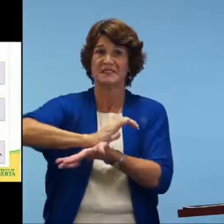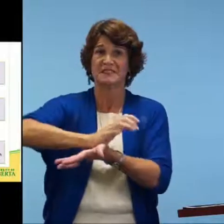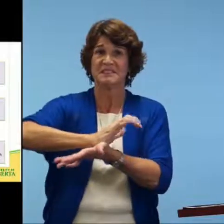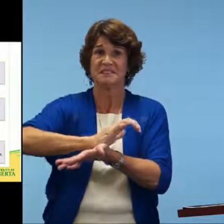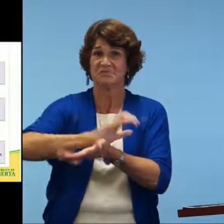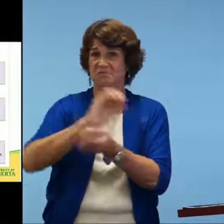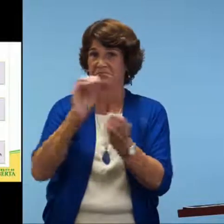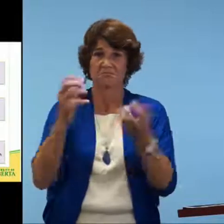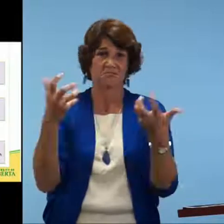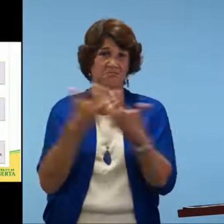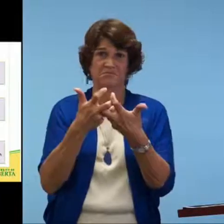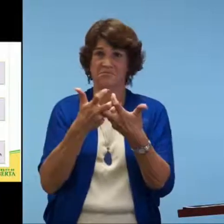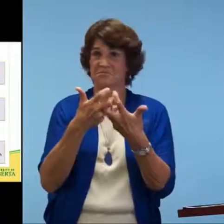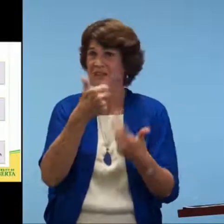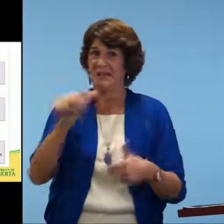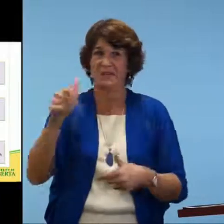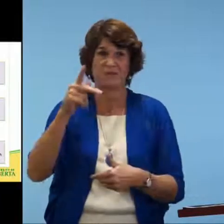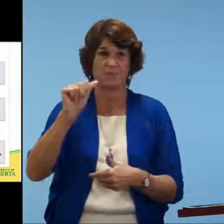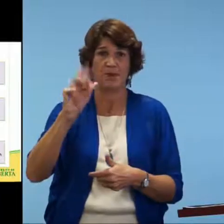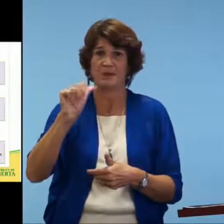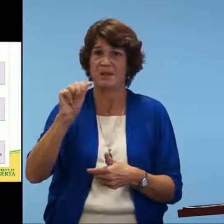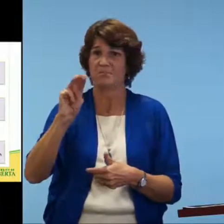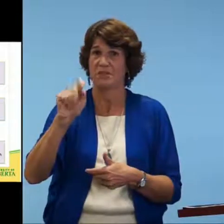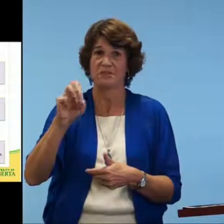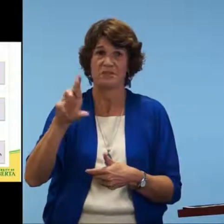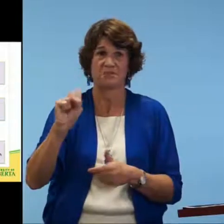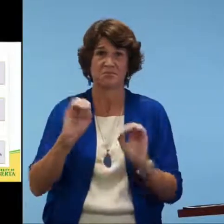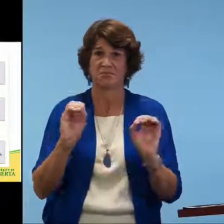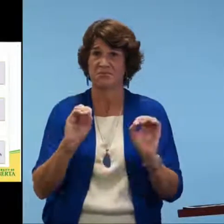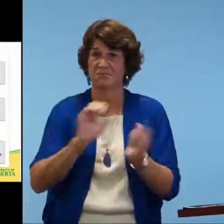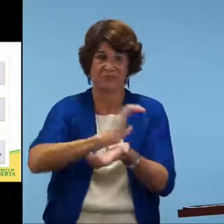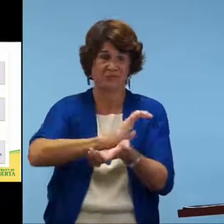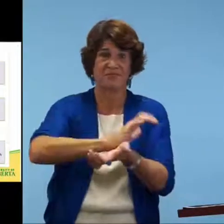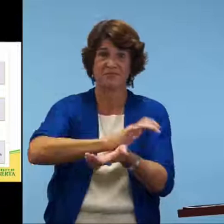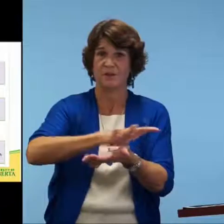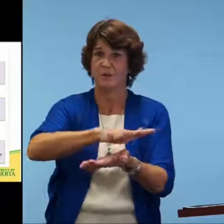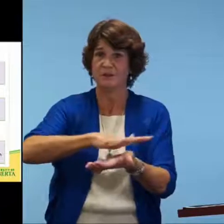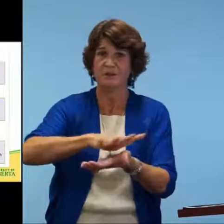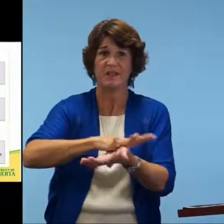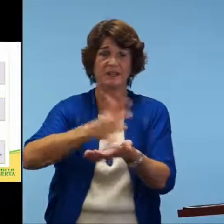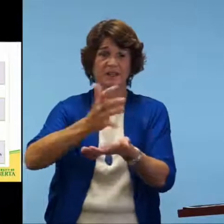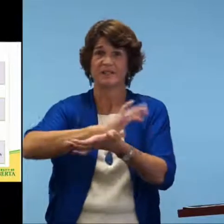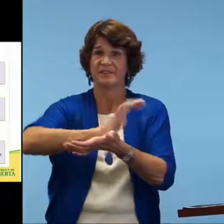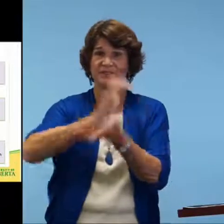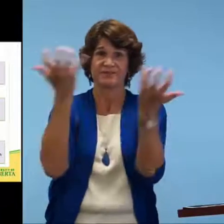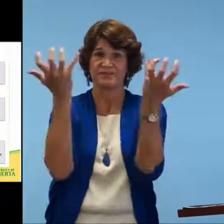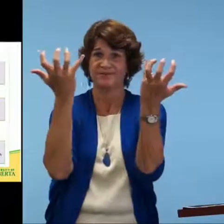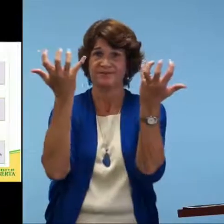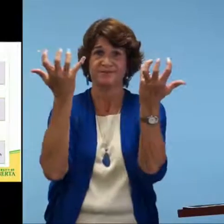first picture is a picture of cheese. It doesn't match any of the parameters of handshake movement or location.